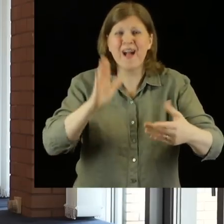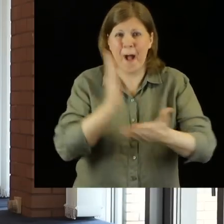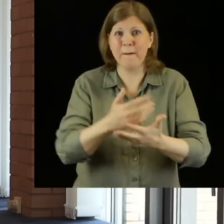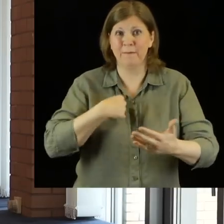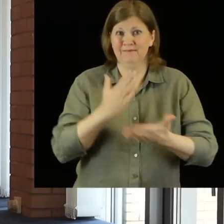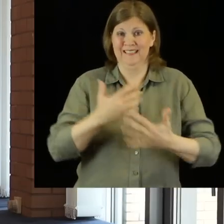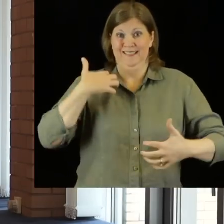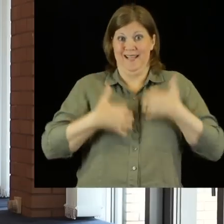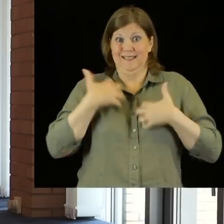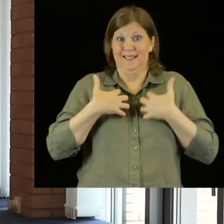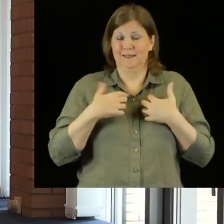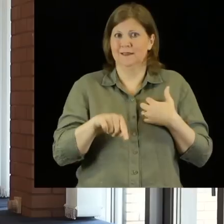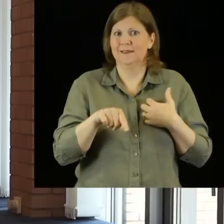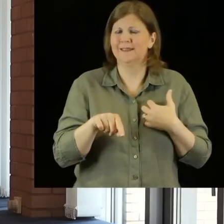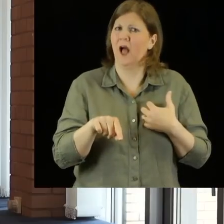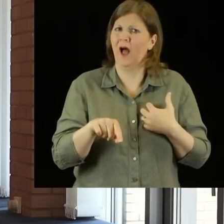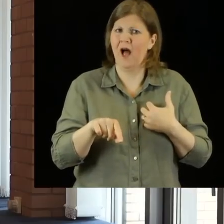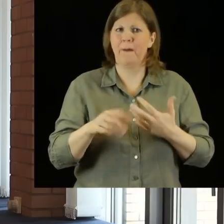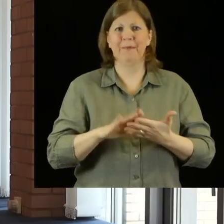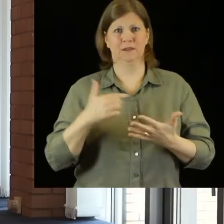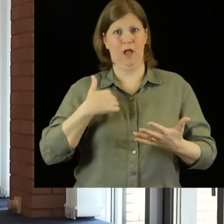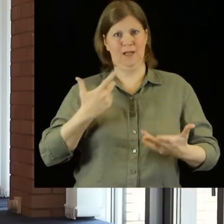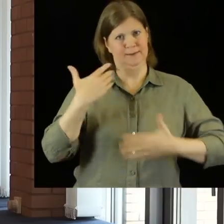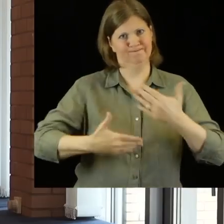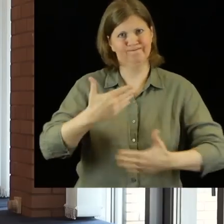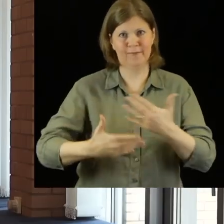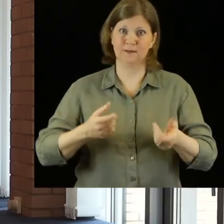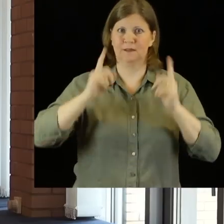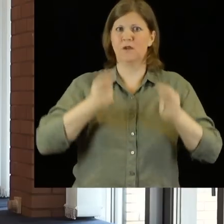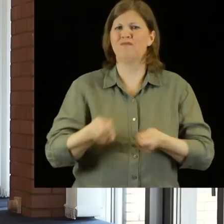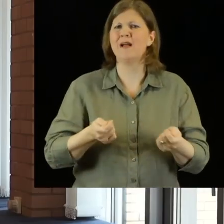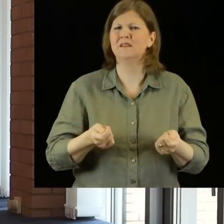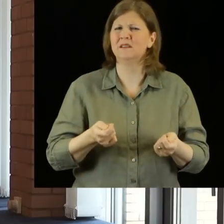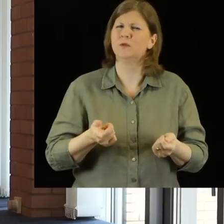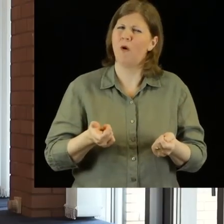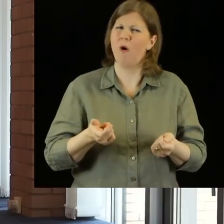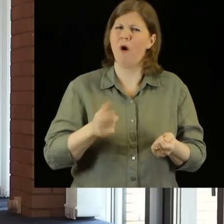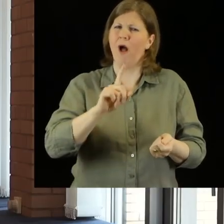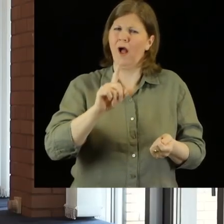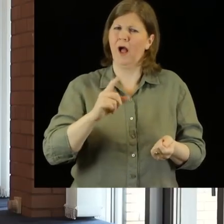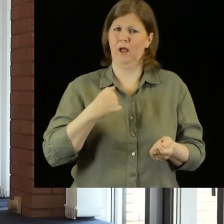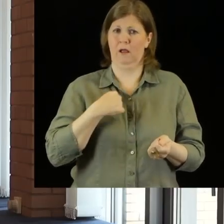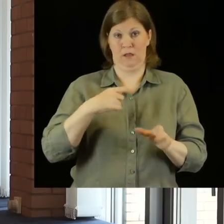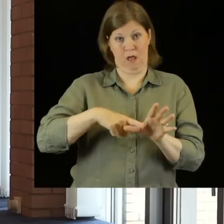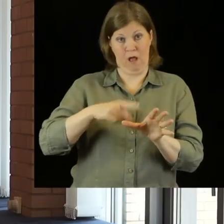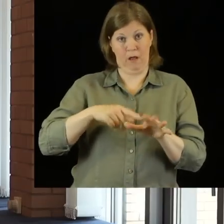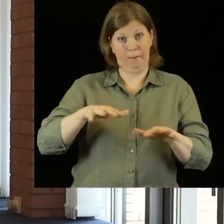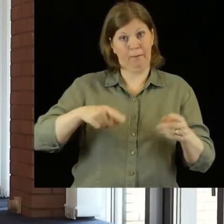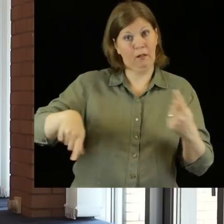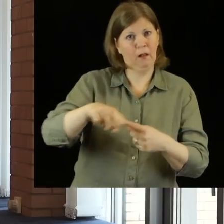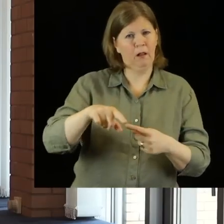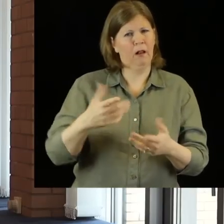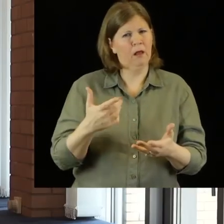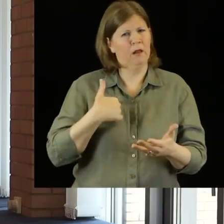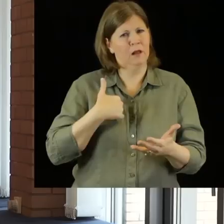Never once, I don't think, did I look on that process as being challenging. If anything, it really excited me about what